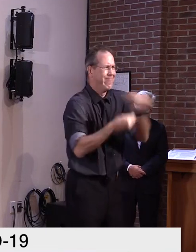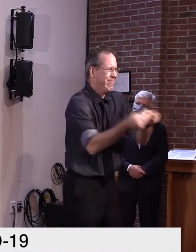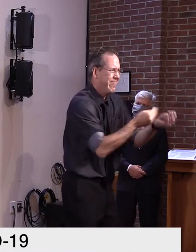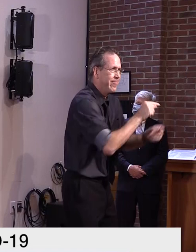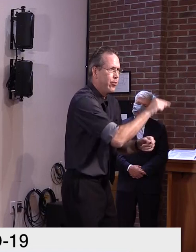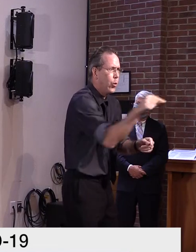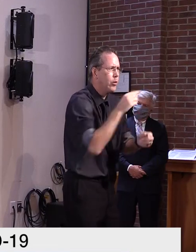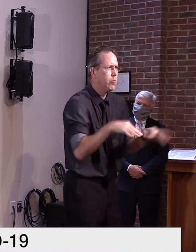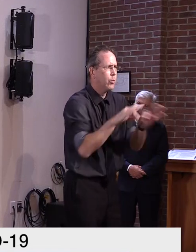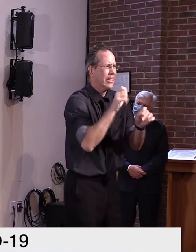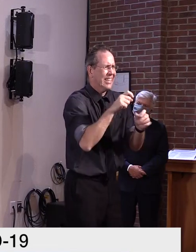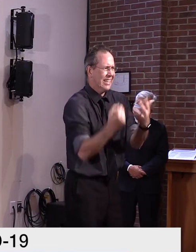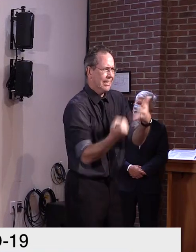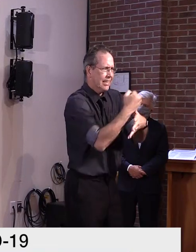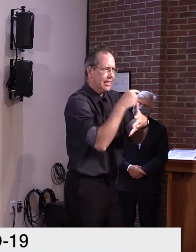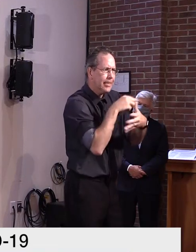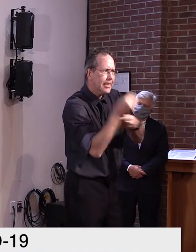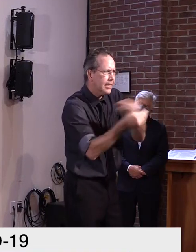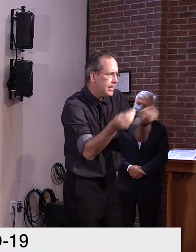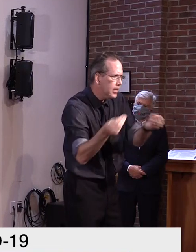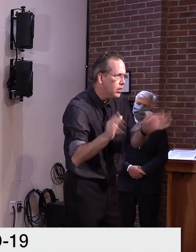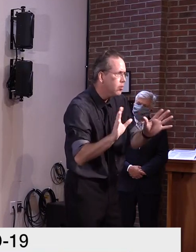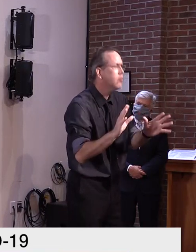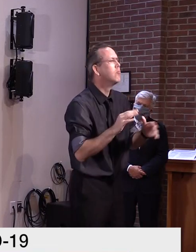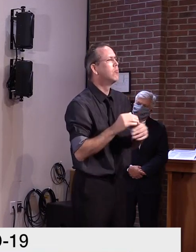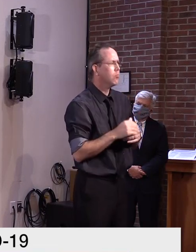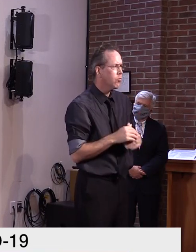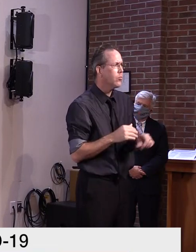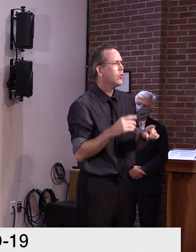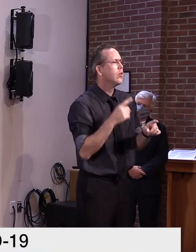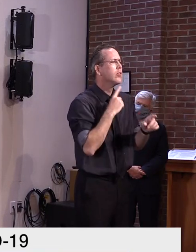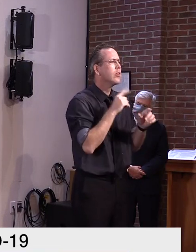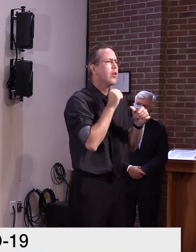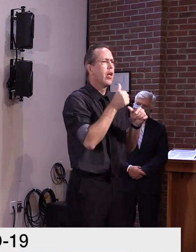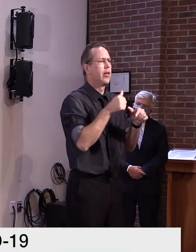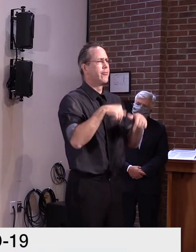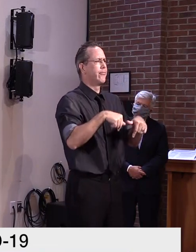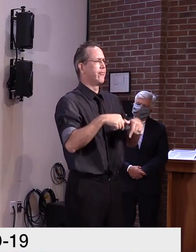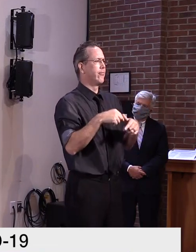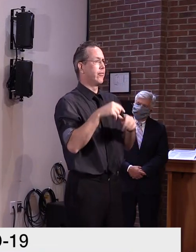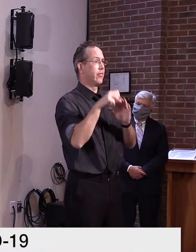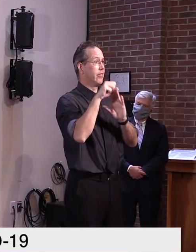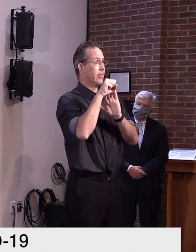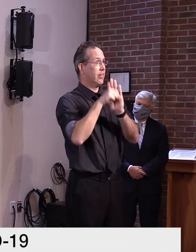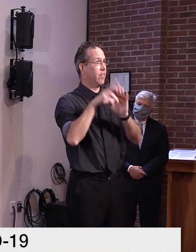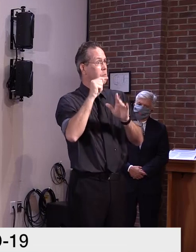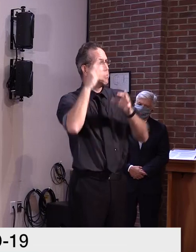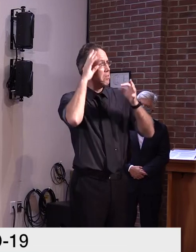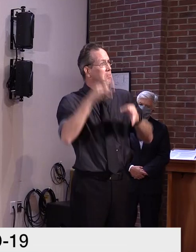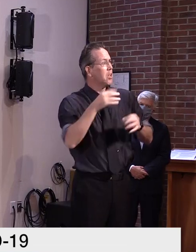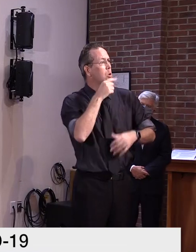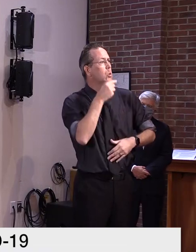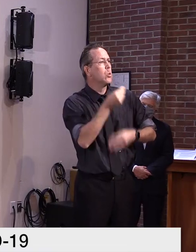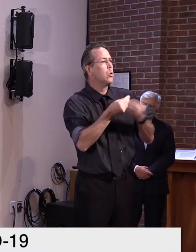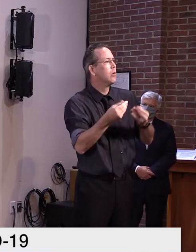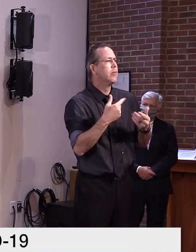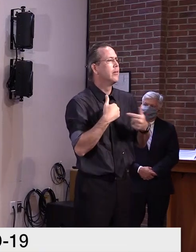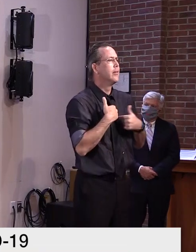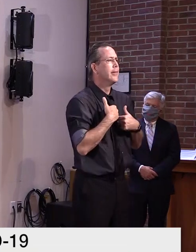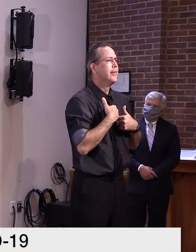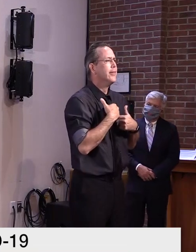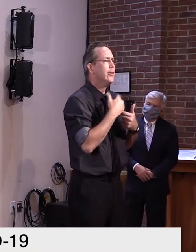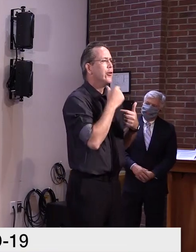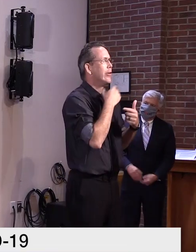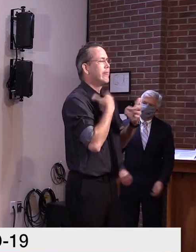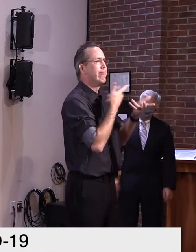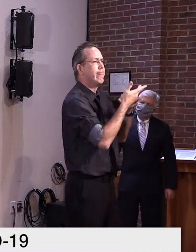know that it won't be a, the state of Vermont's decision to negotiate with a certain drug company and get